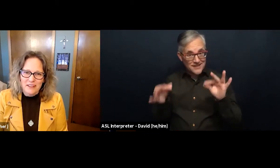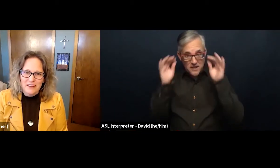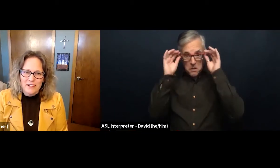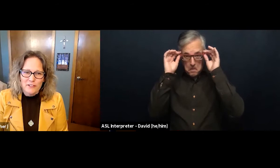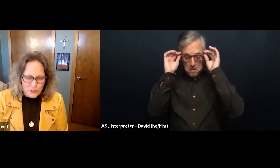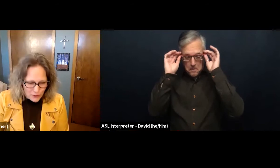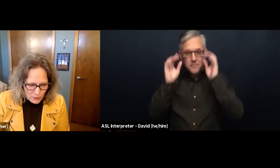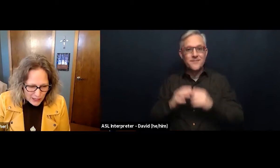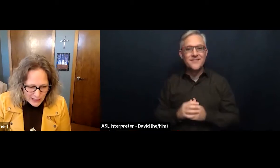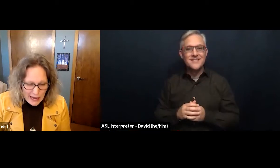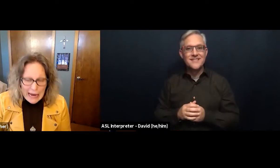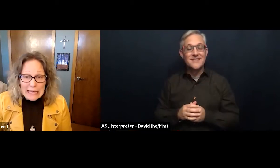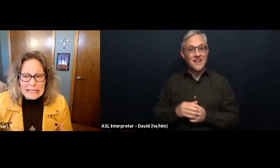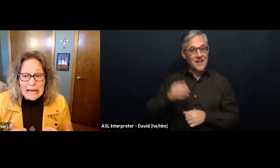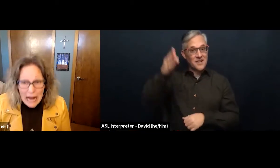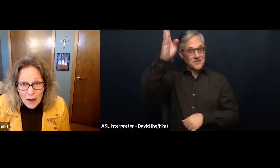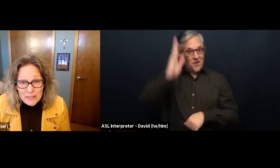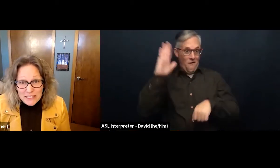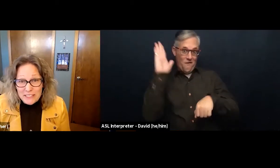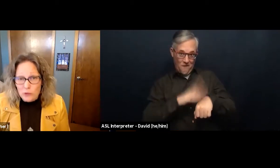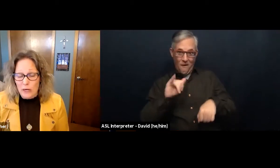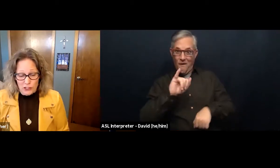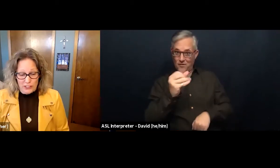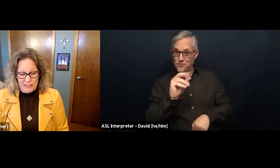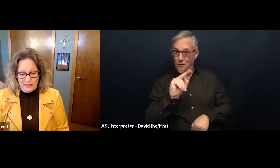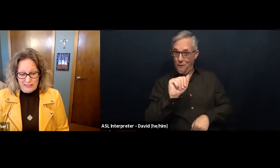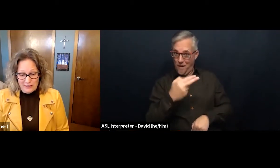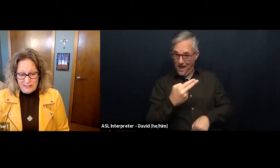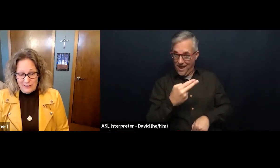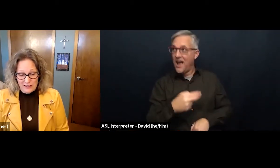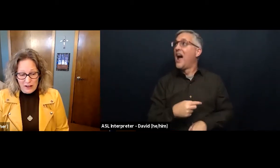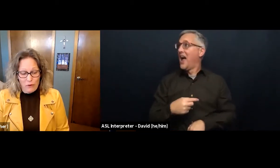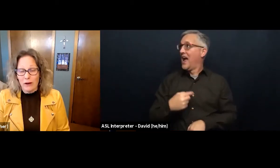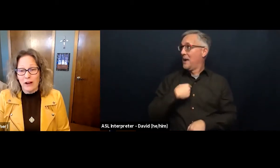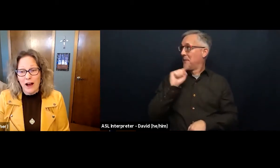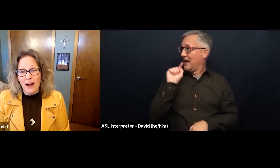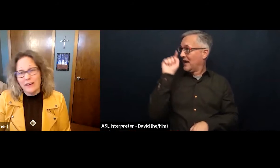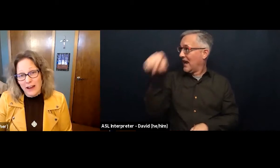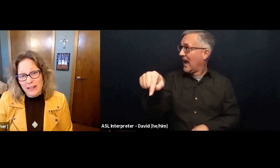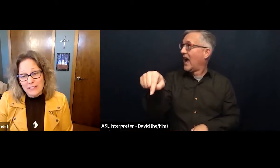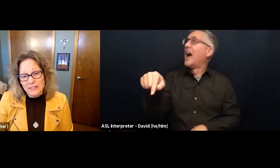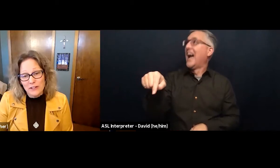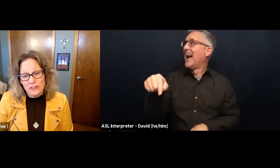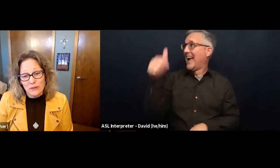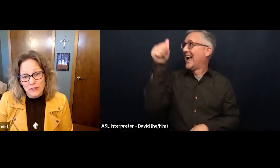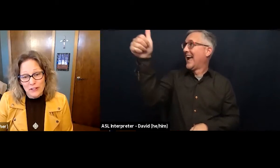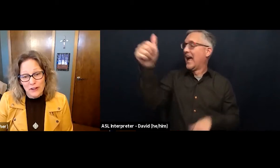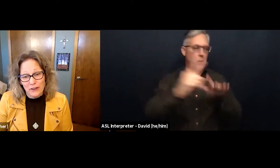Jonah went in the opposite direction of where God asked Jonah to go.